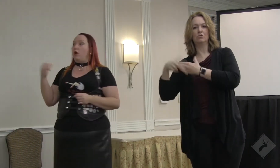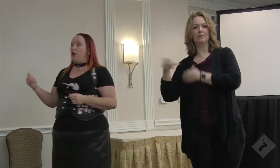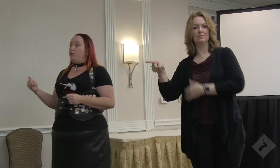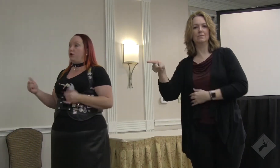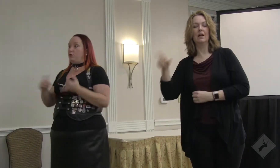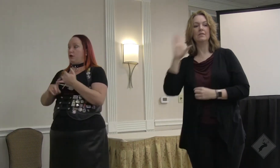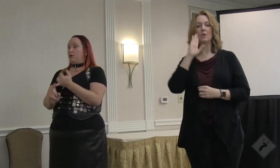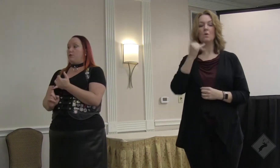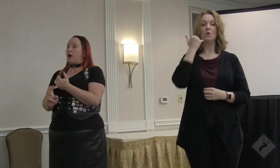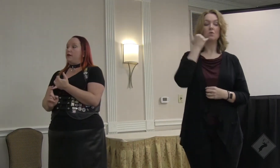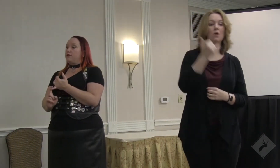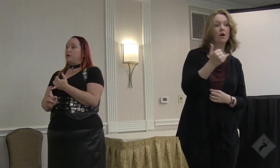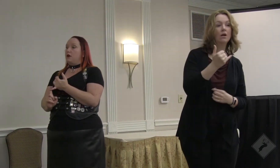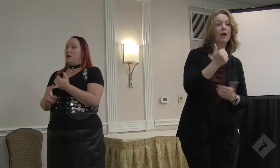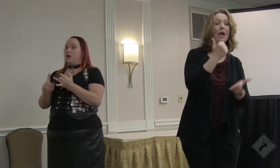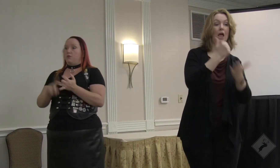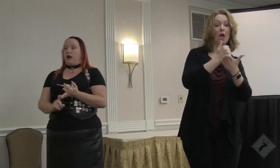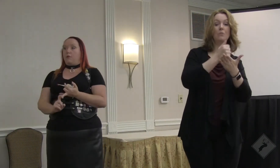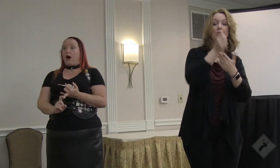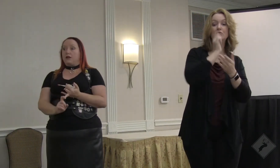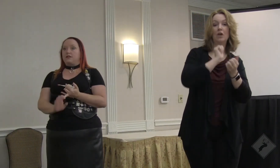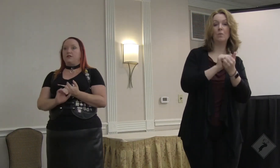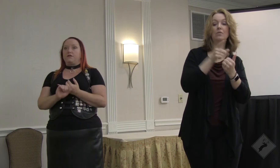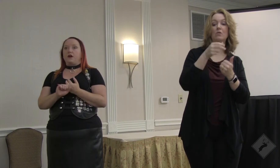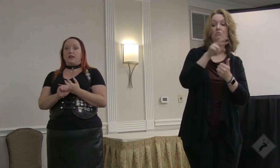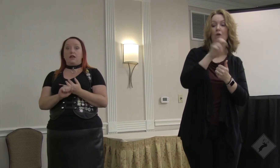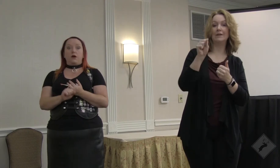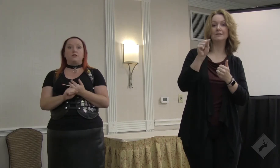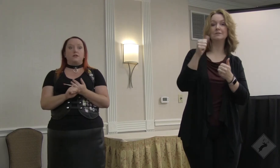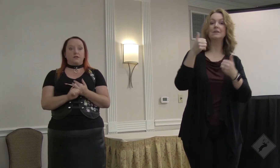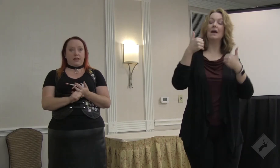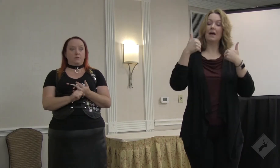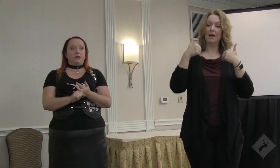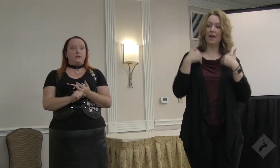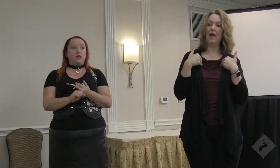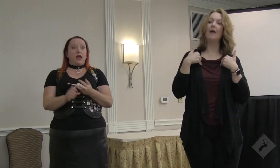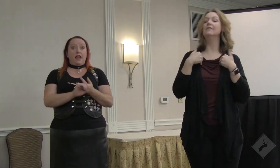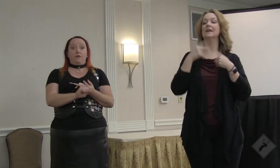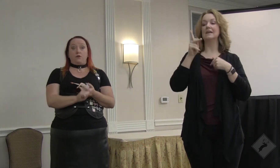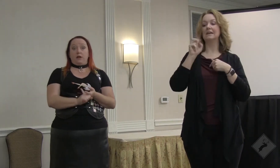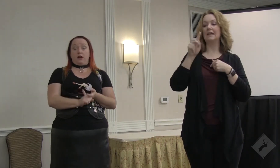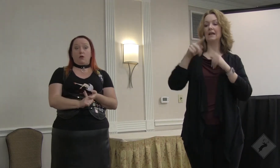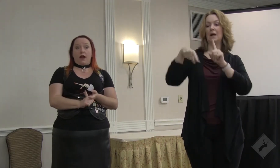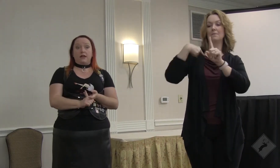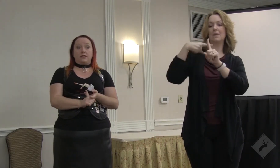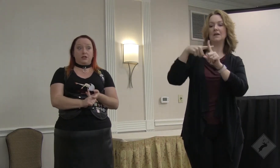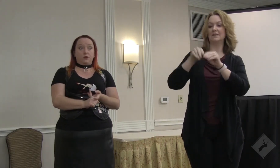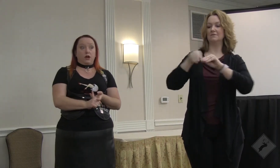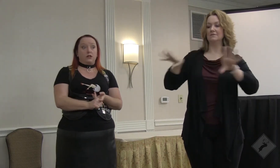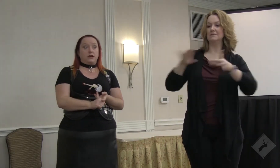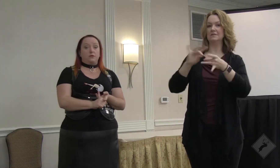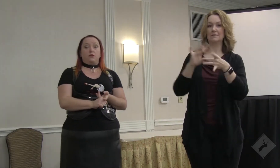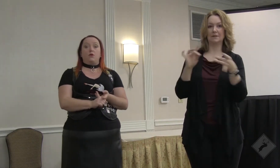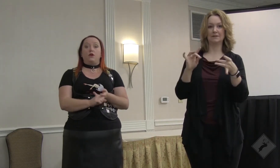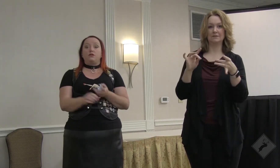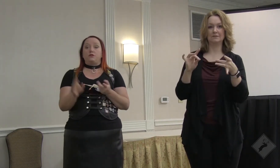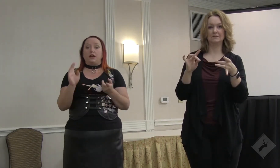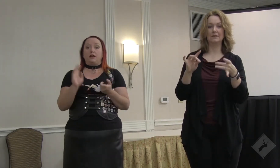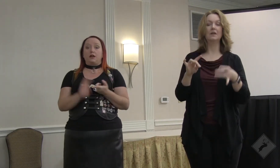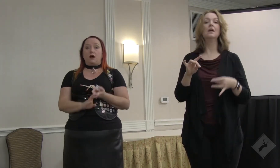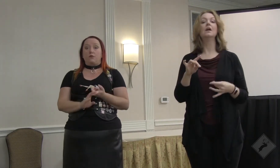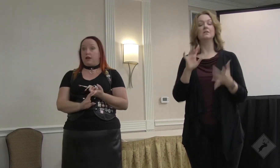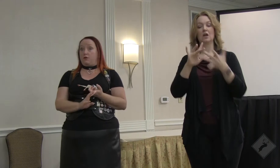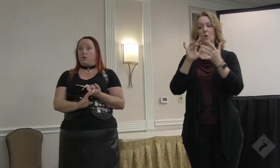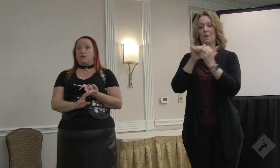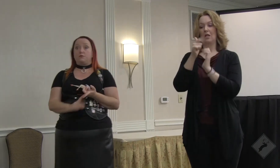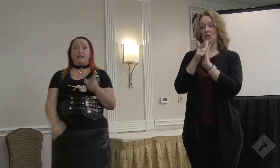and they will help you deal with the press, put out positive, kink positive statements. If you're being harassed, get you in contact with a lawyer to